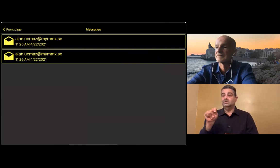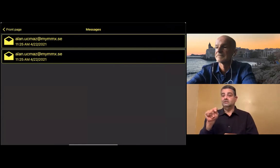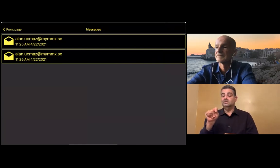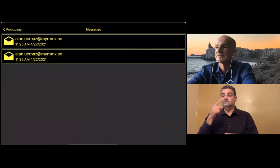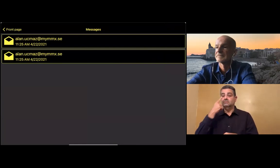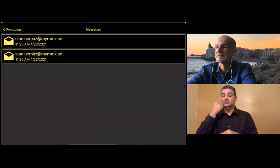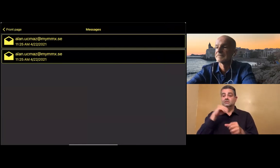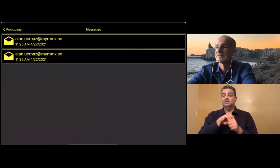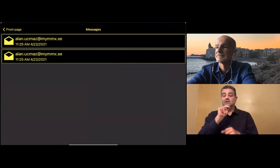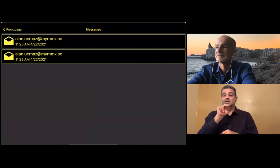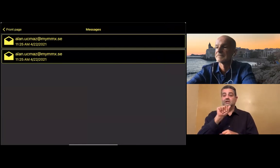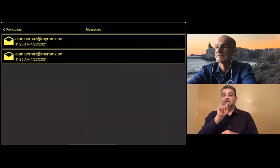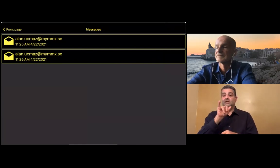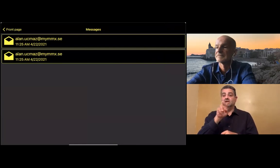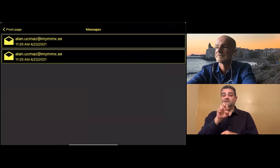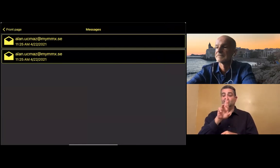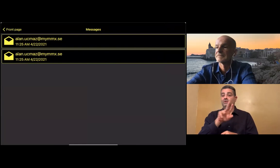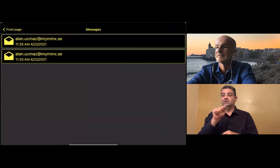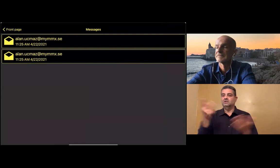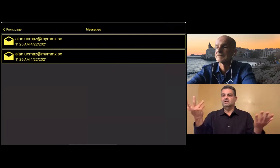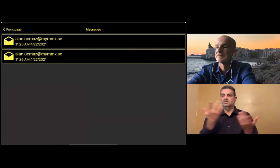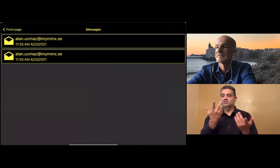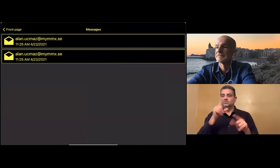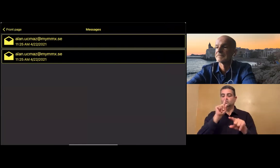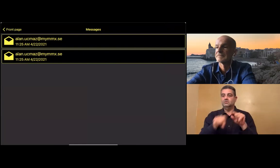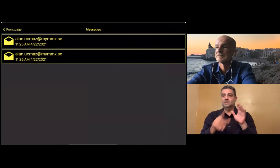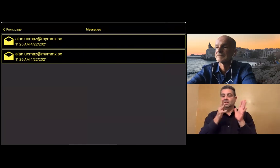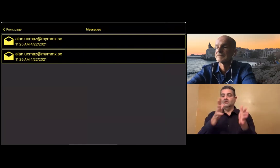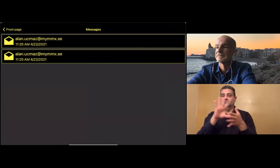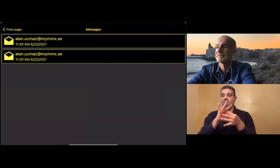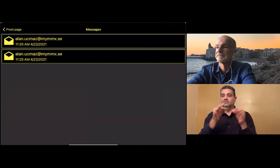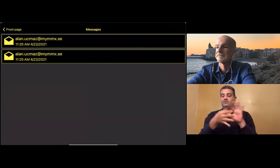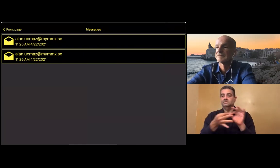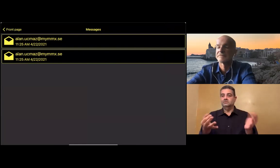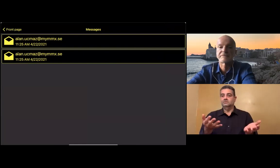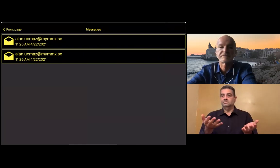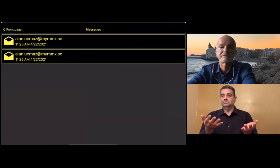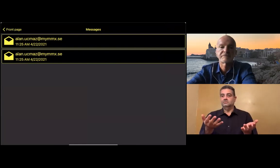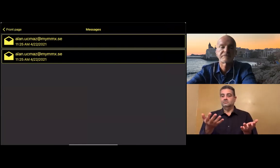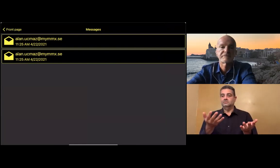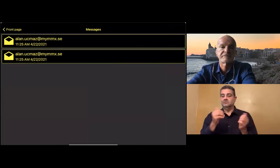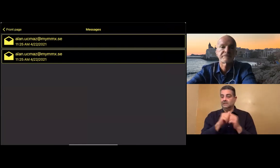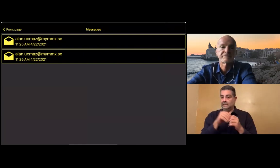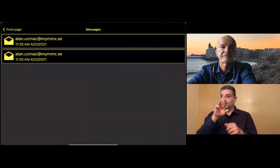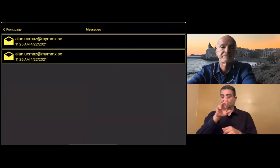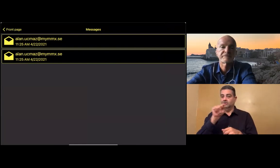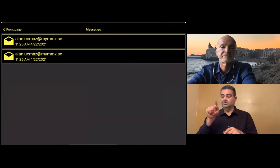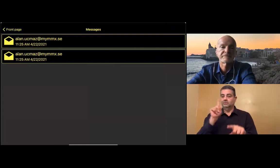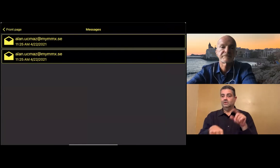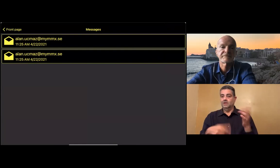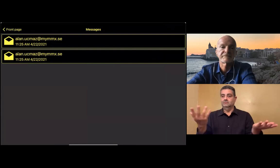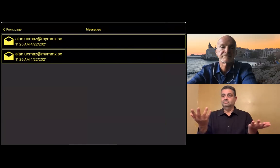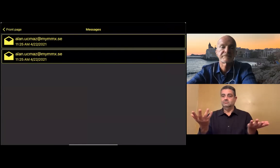This is different than native RTT. With native RTT, there wasn't an option